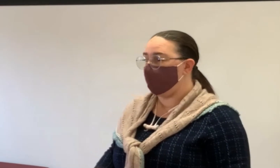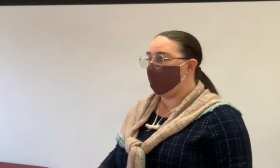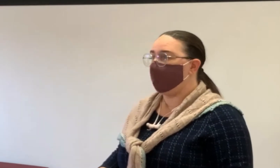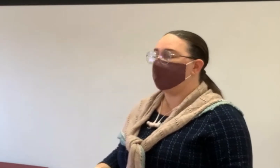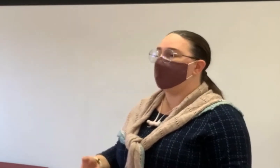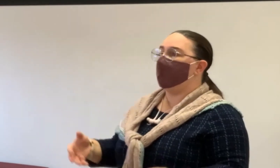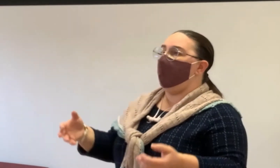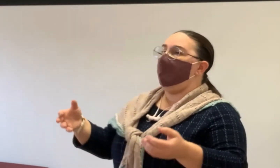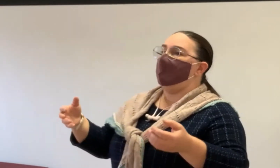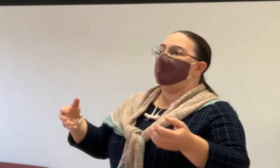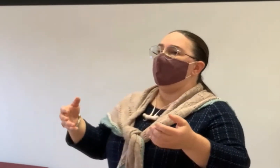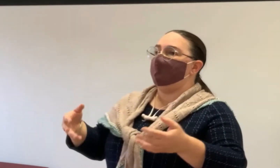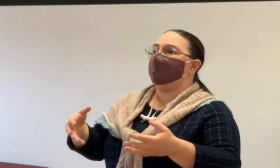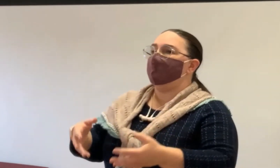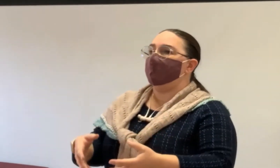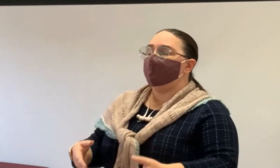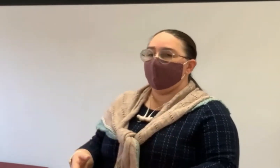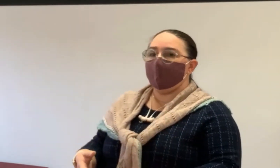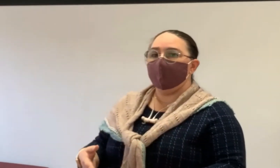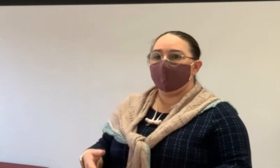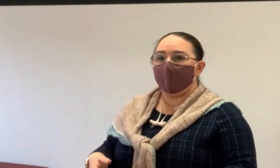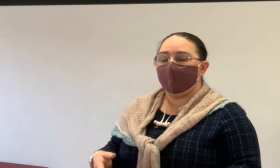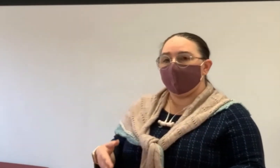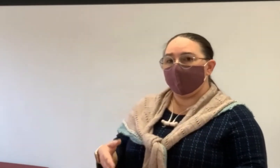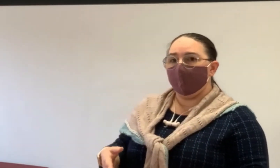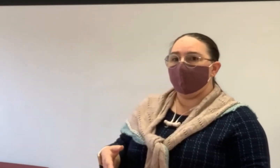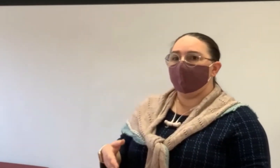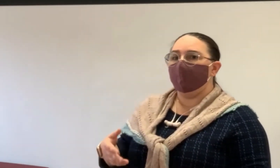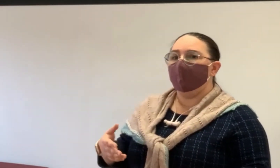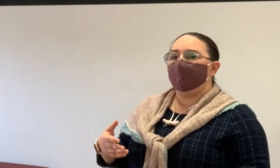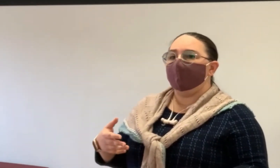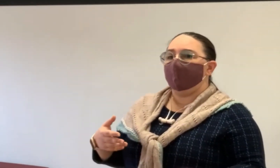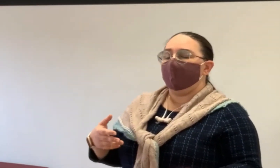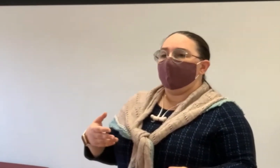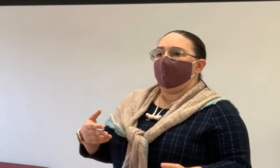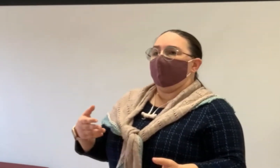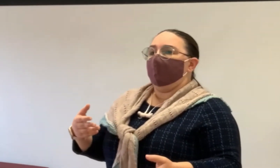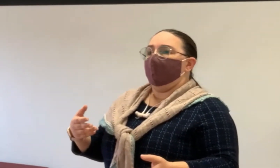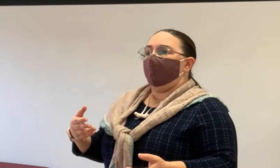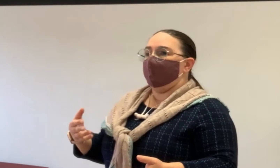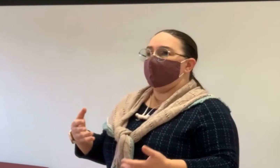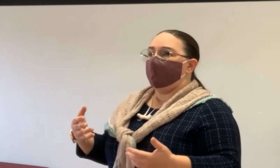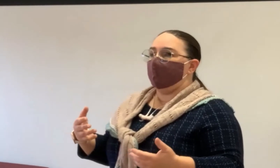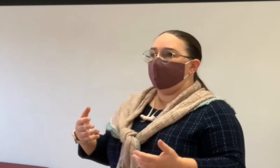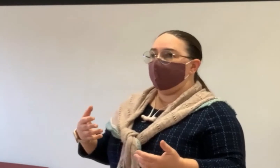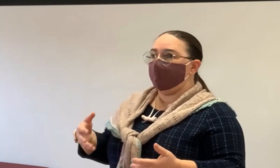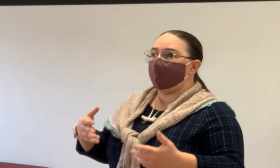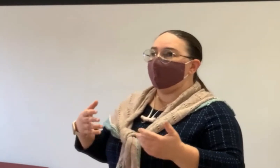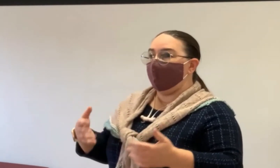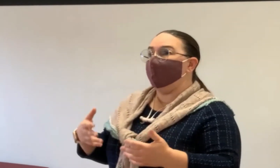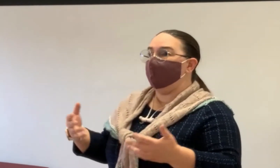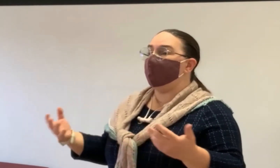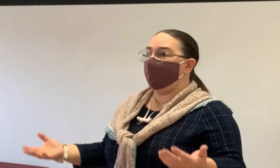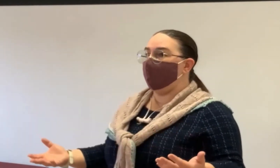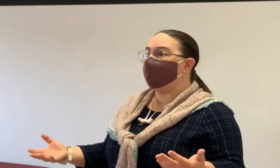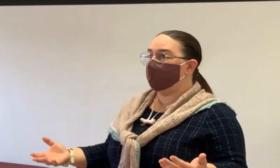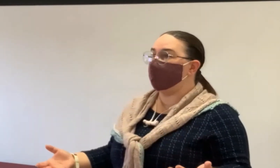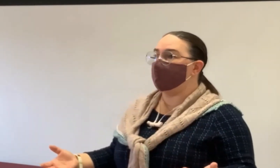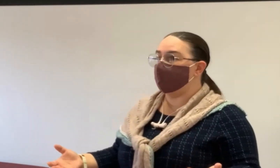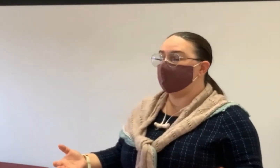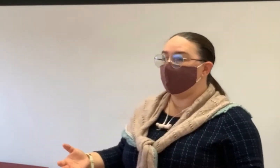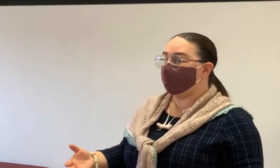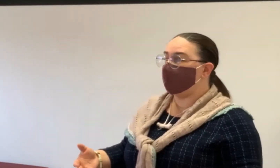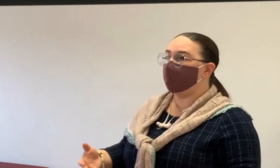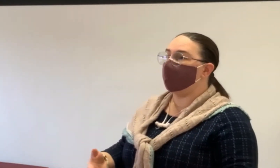you are. Understanding the value of the property you own helps you understand if you have